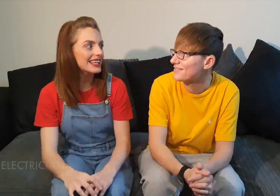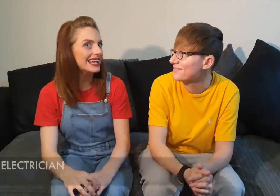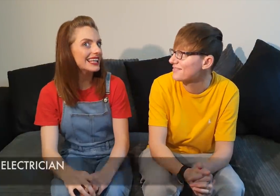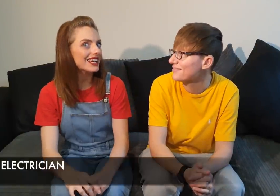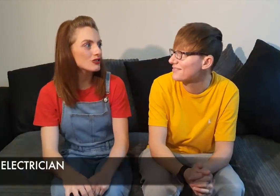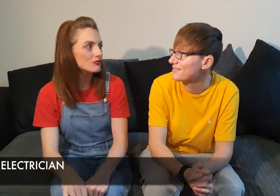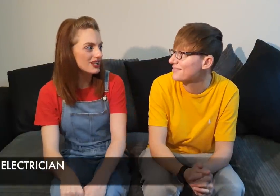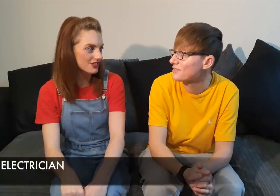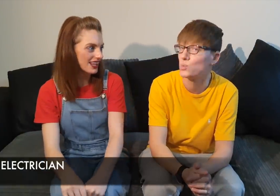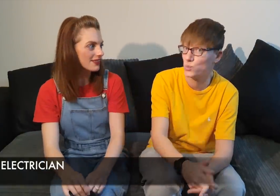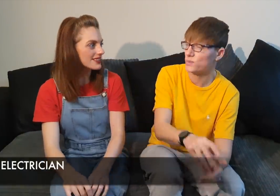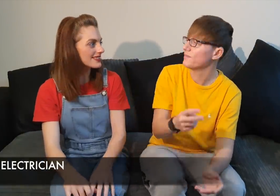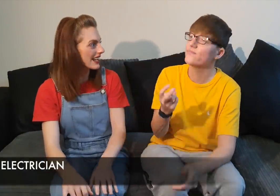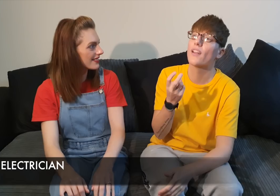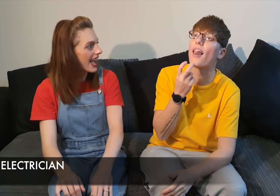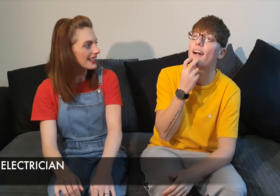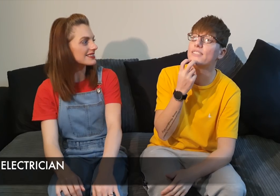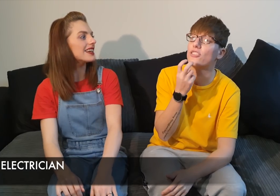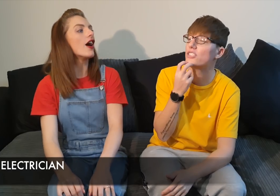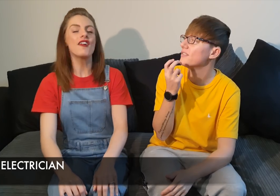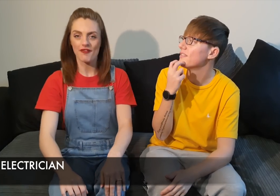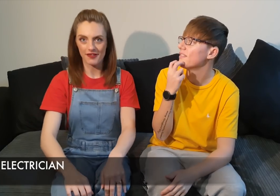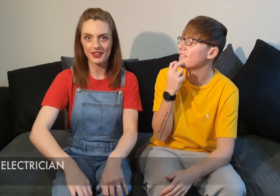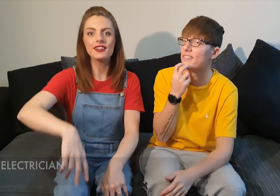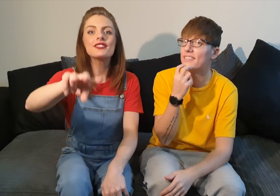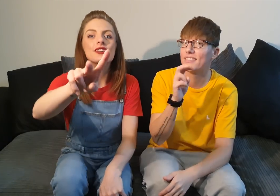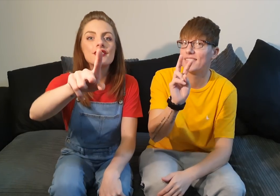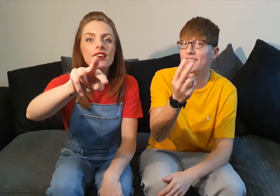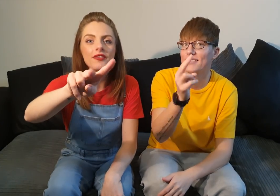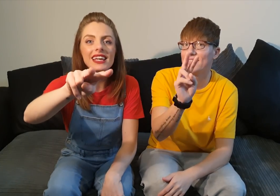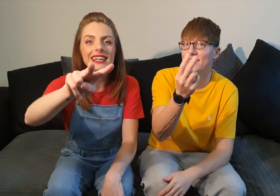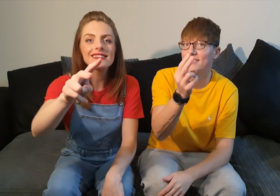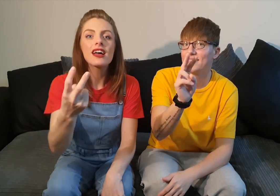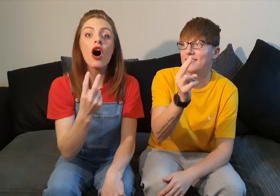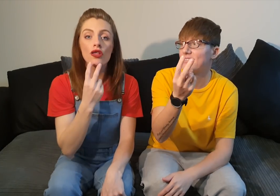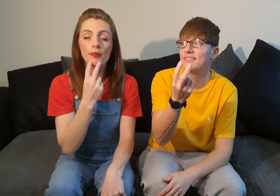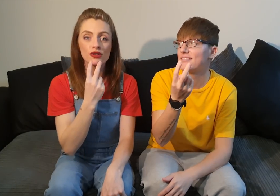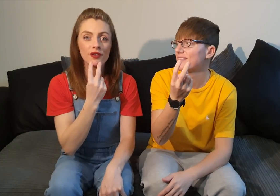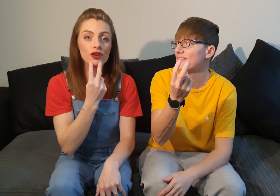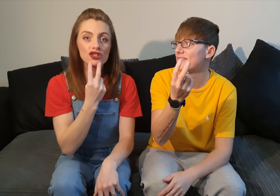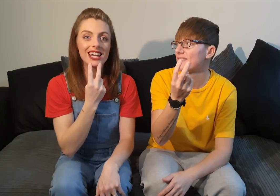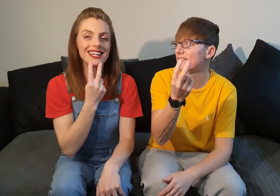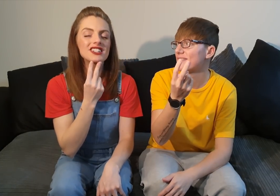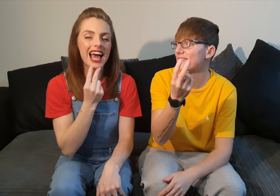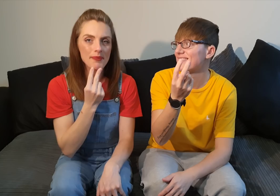electrician how do you sign that very good so two fingers on the bottom of your chin tap